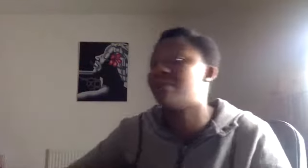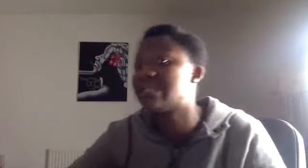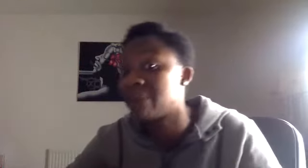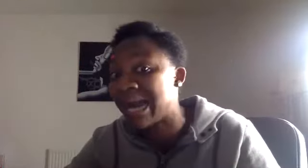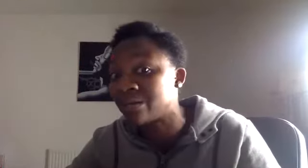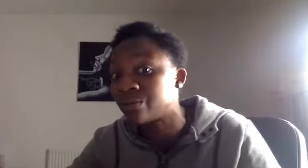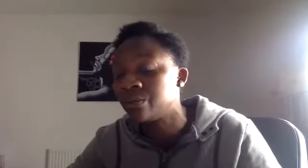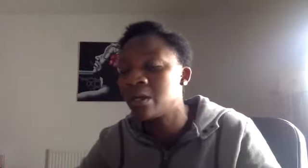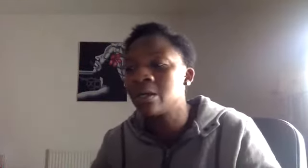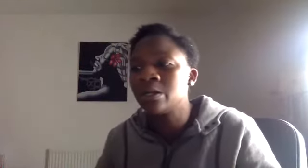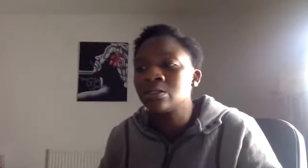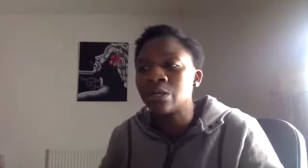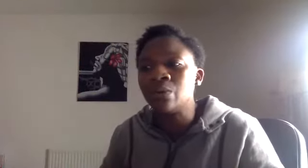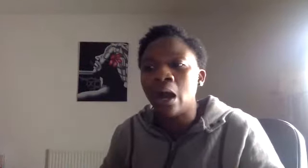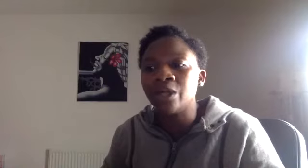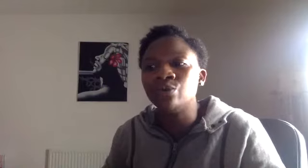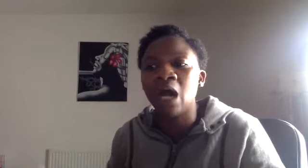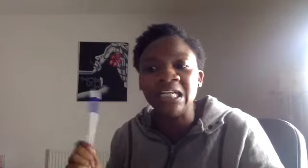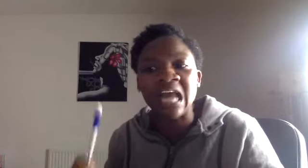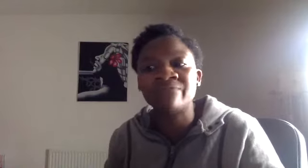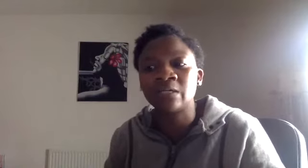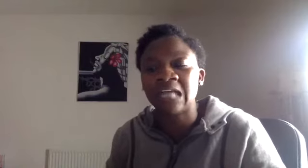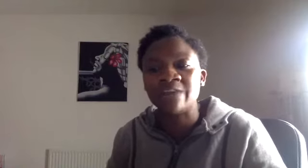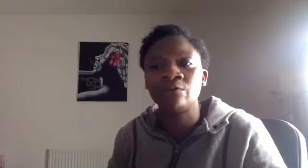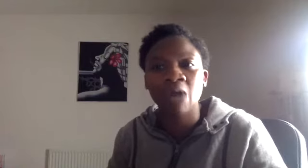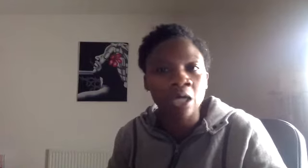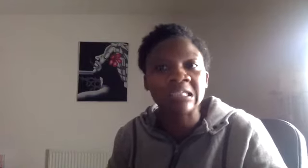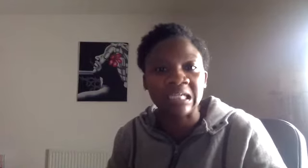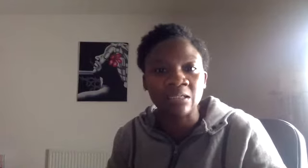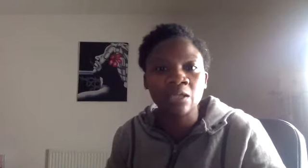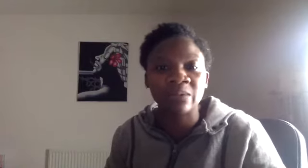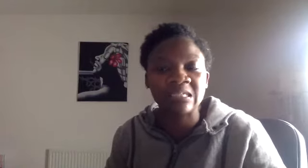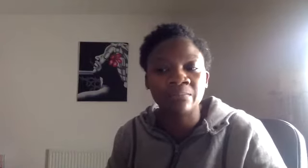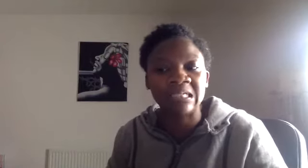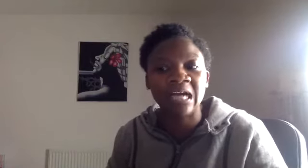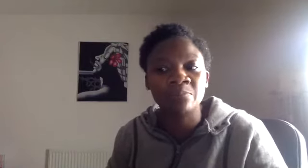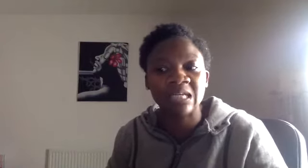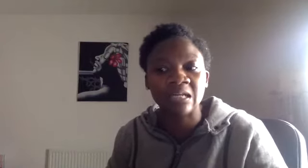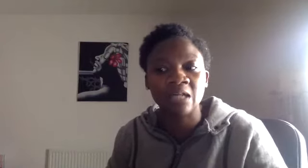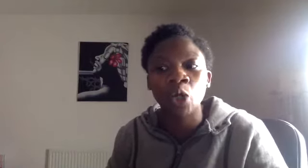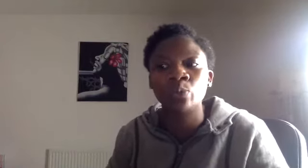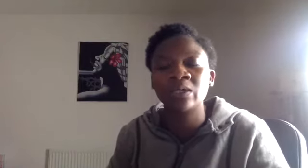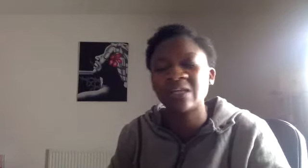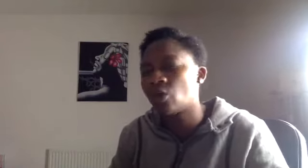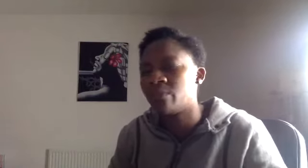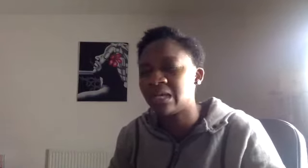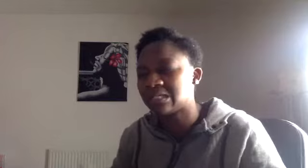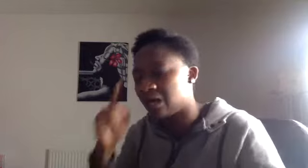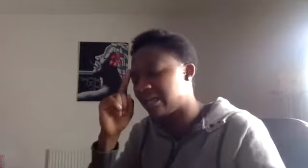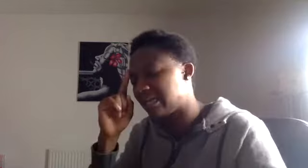it's in my ankle. Yeah. So I never take for granted that when somebody comes in that, oh, because they told me this and I think